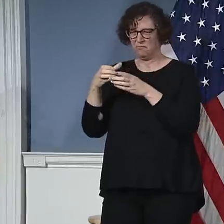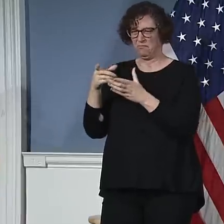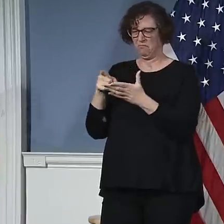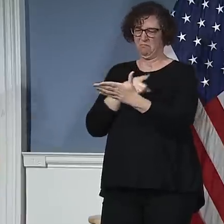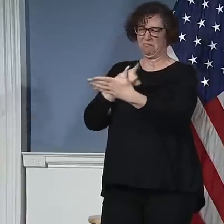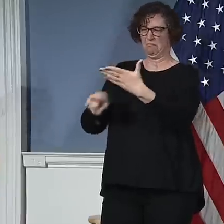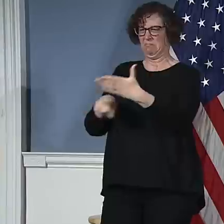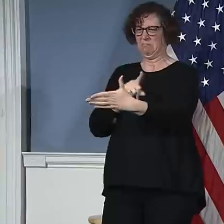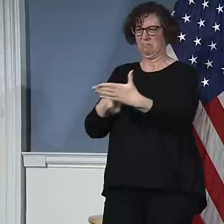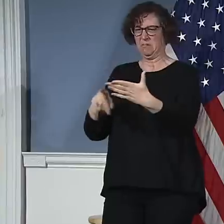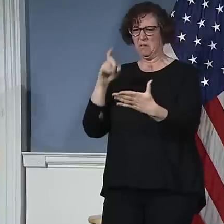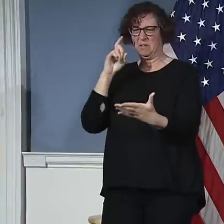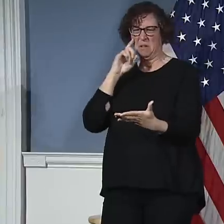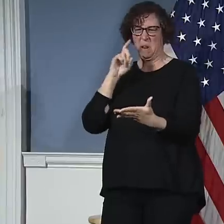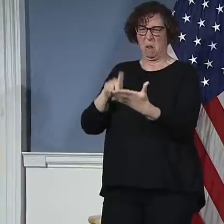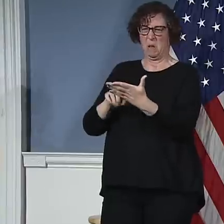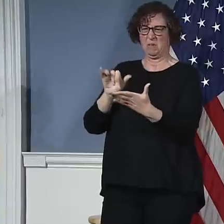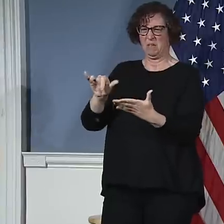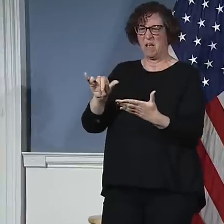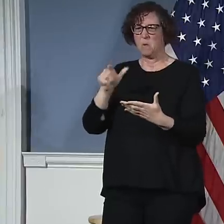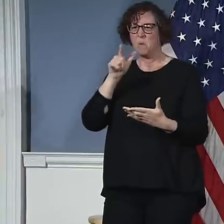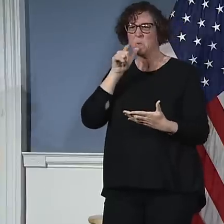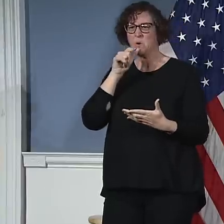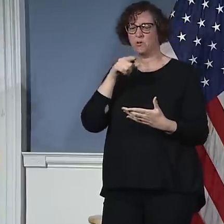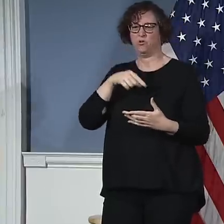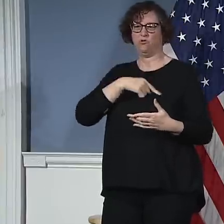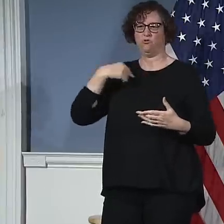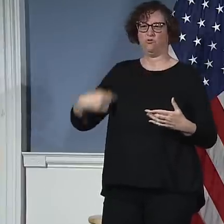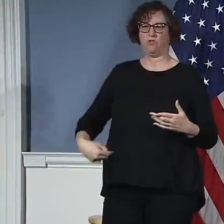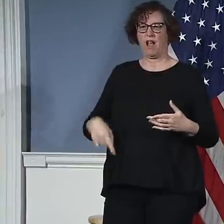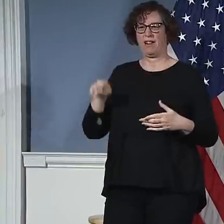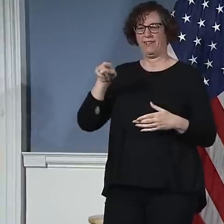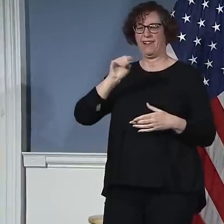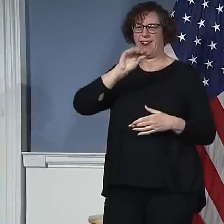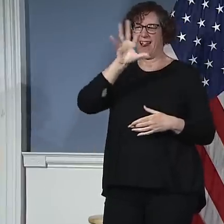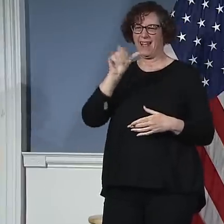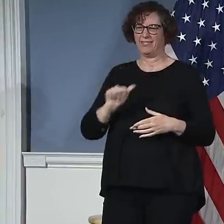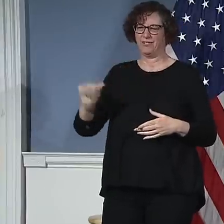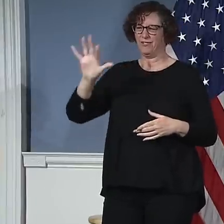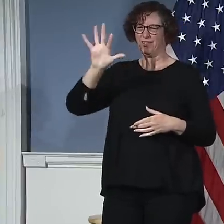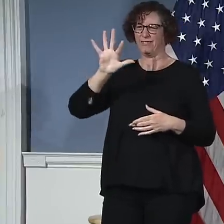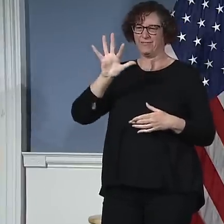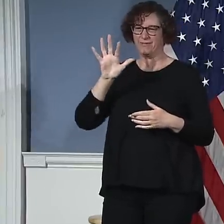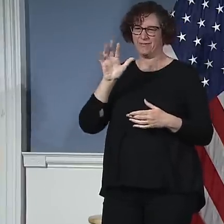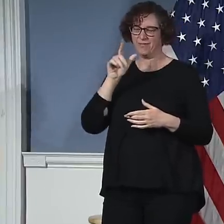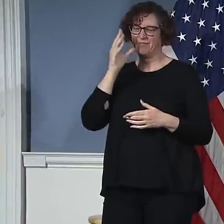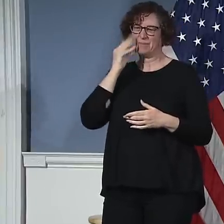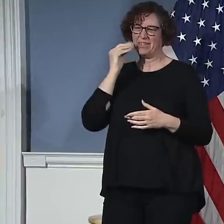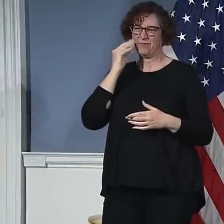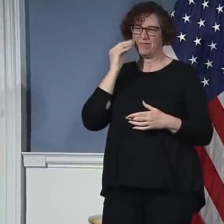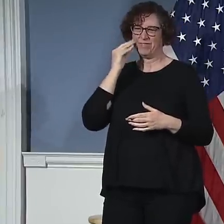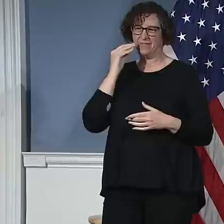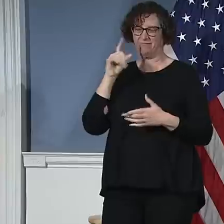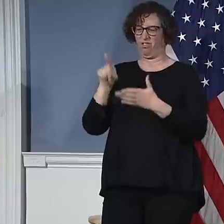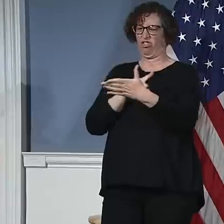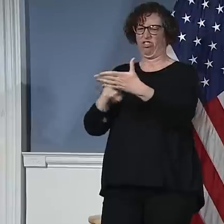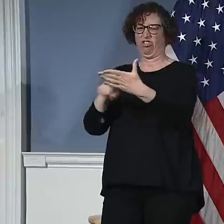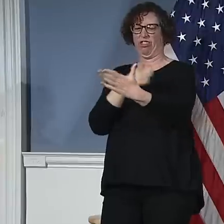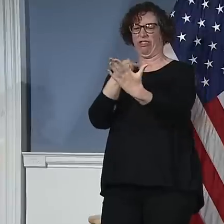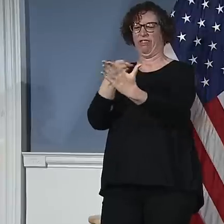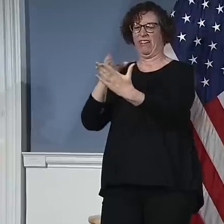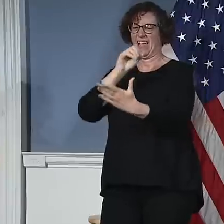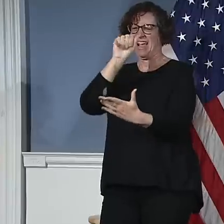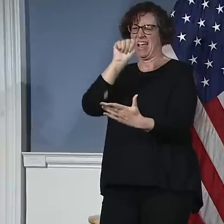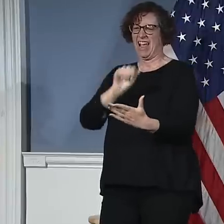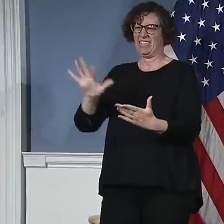our Asian community. That's thoroughly unacceptable. We will not stand for it. We'll ensure there's consequences for anyone, but we